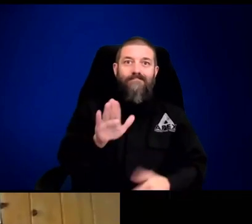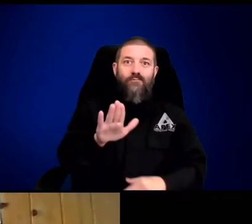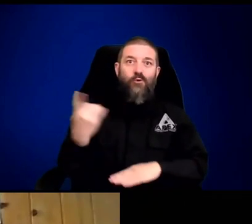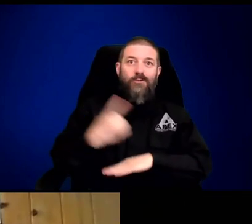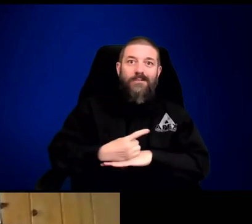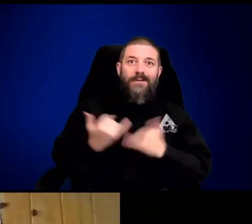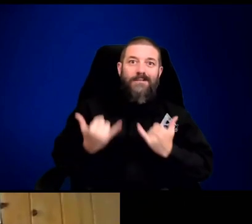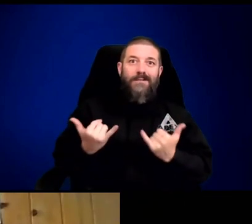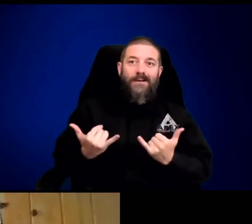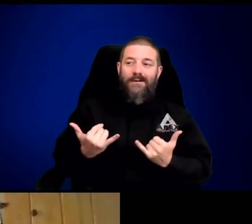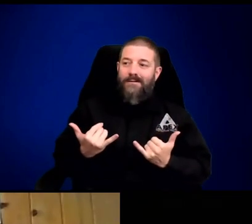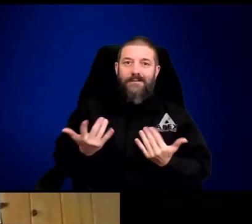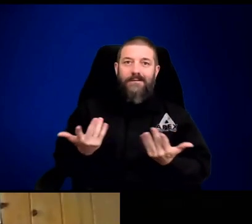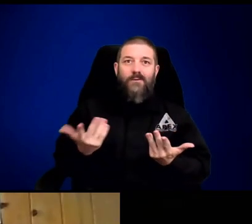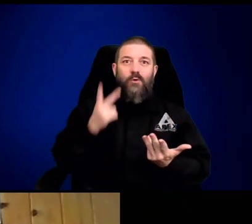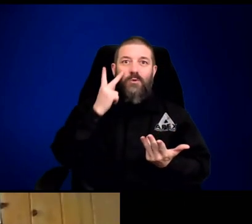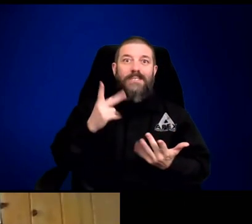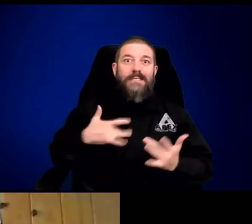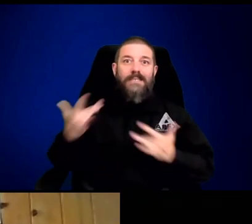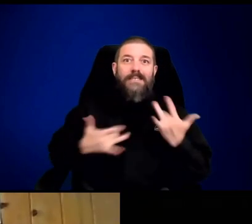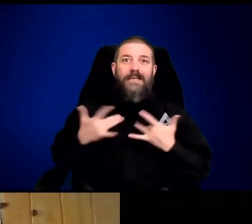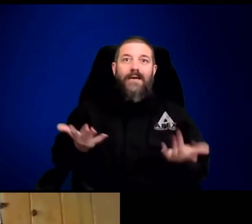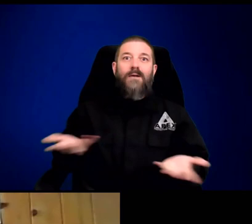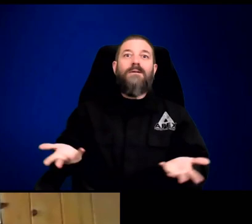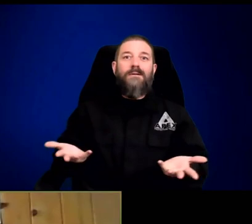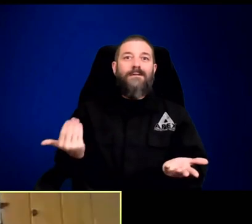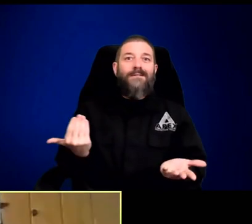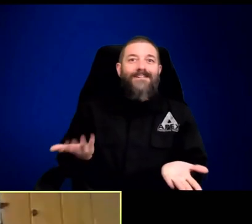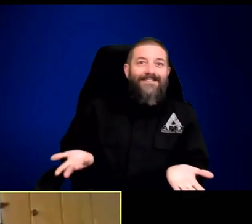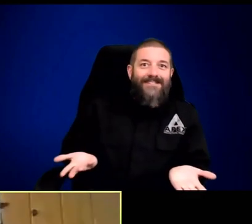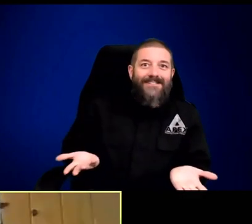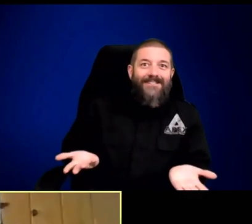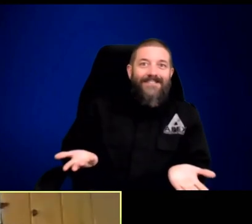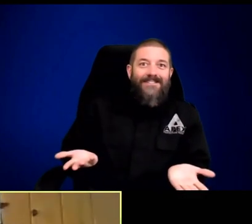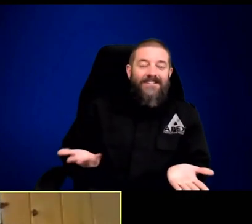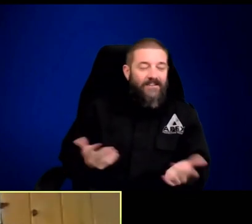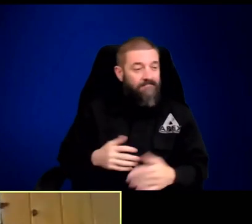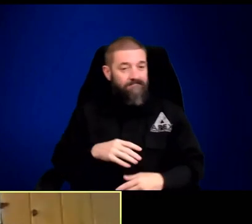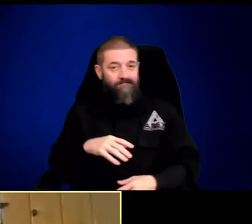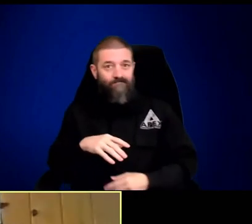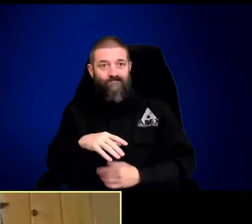my first question to you is tell us about your day today. What did you see that was exciting?